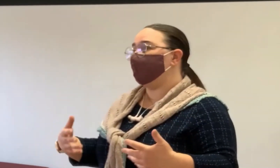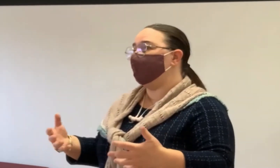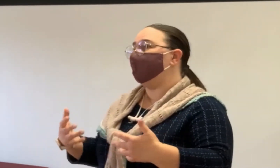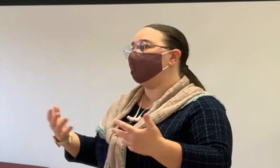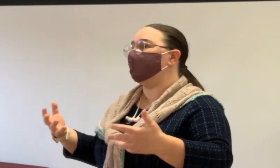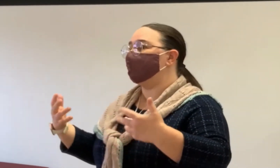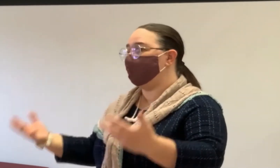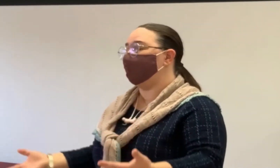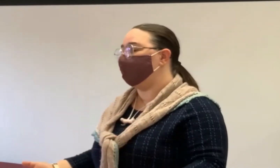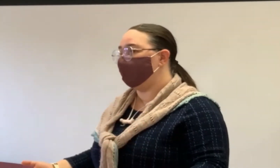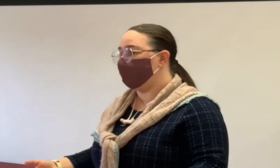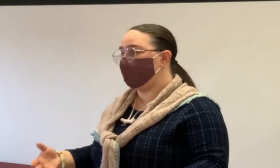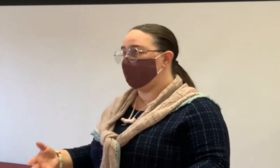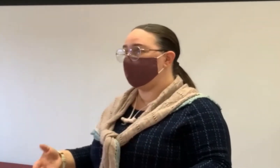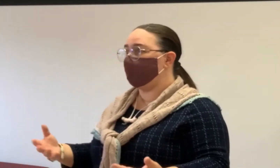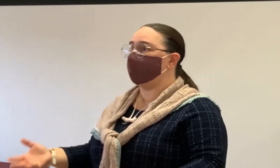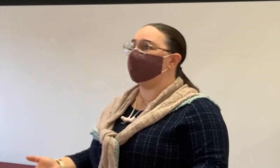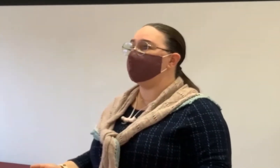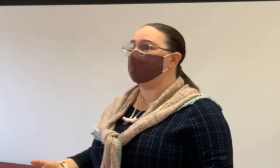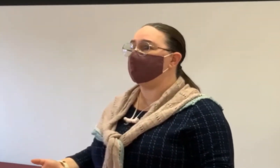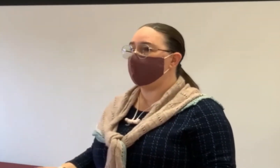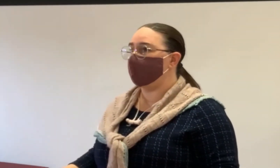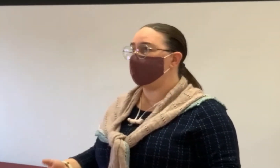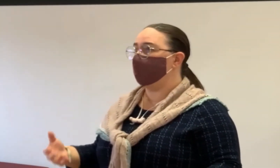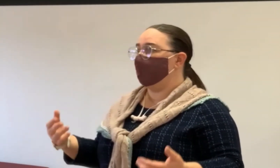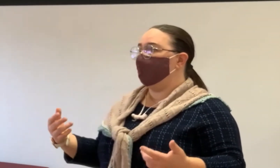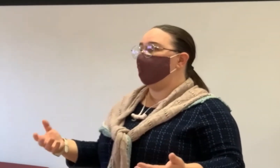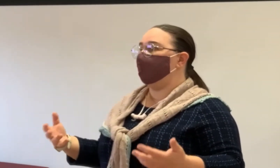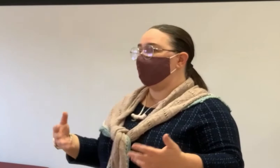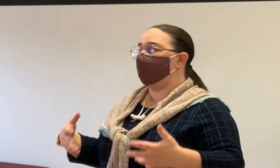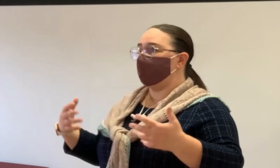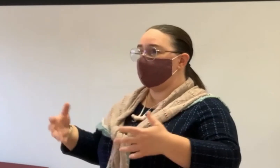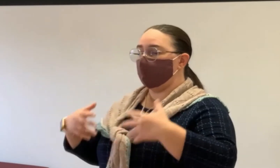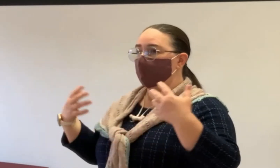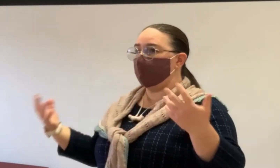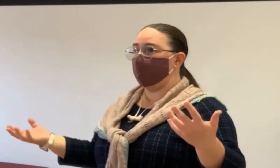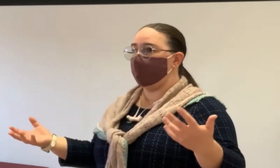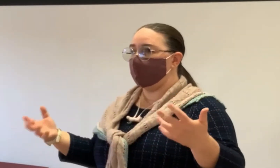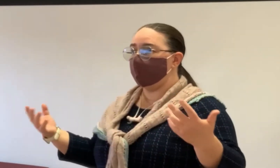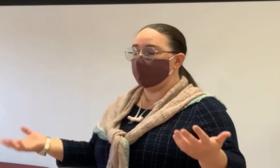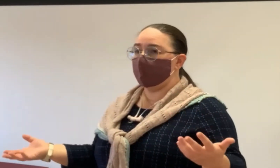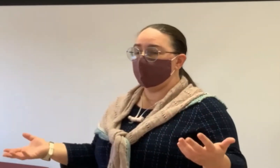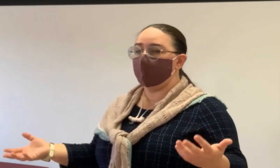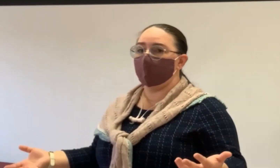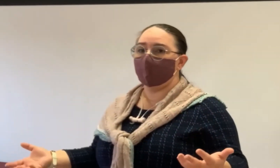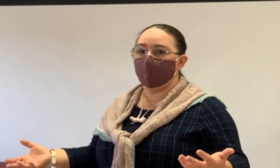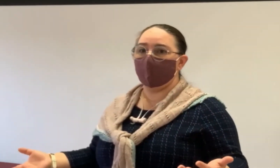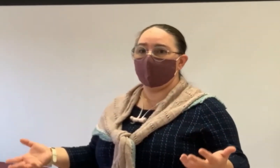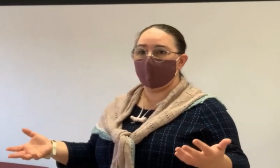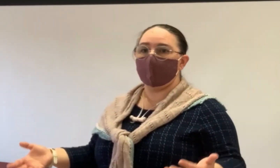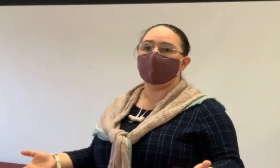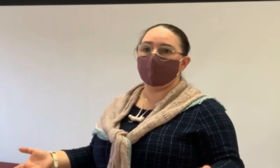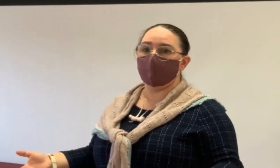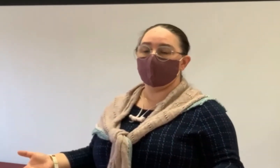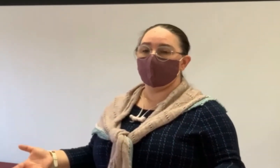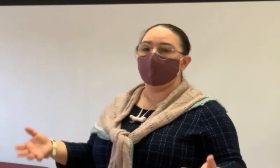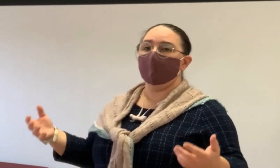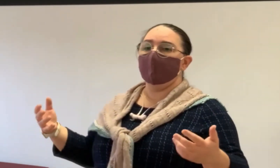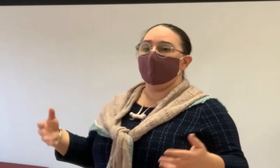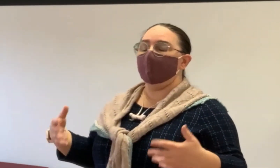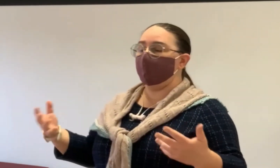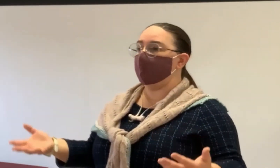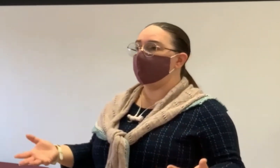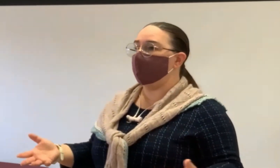physically need to see it. It might take 10 or 15 minutes in order for us to just observe the property in person